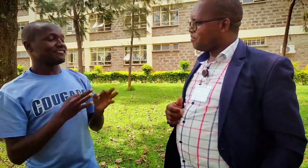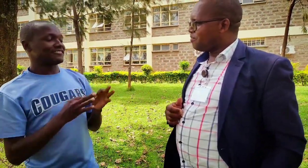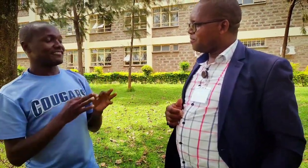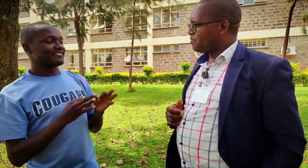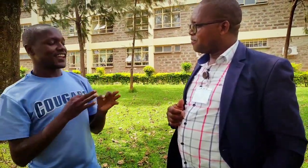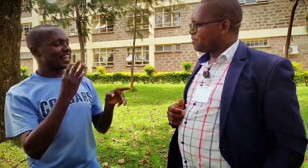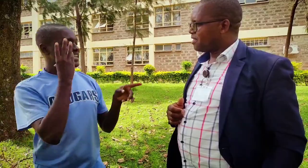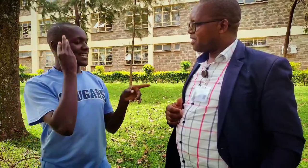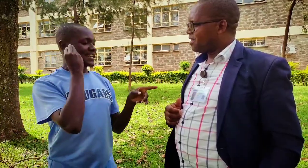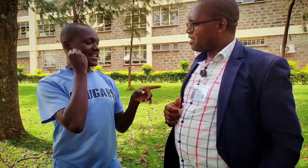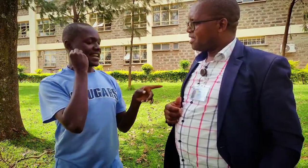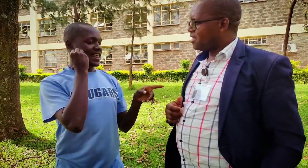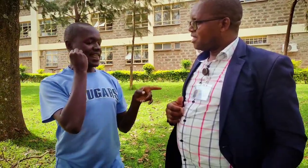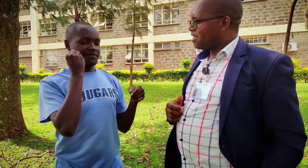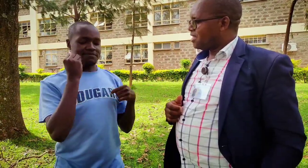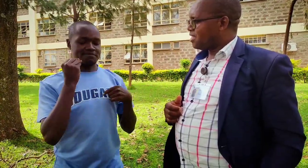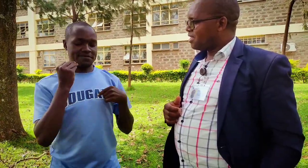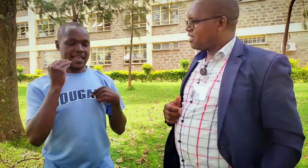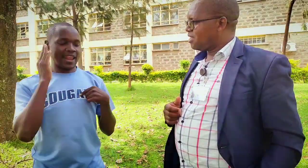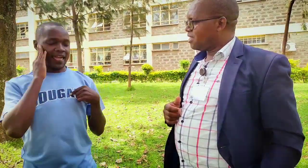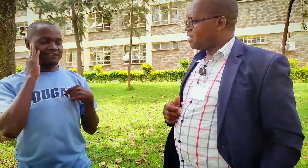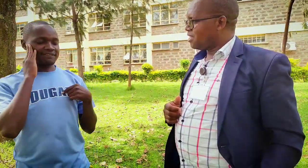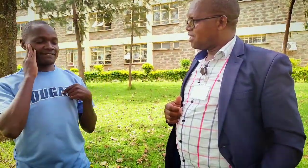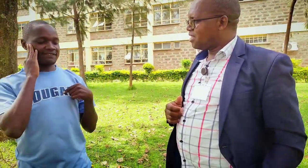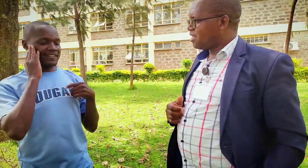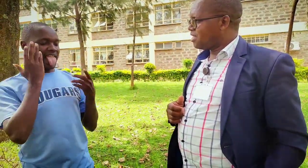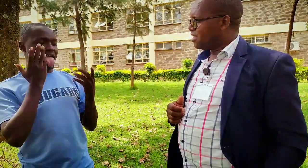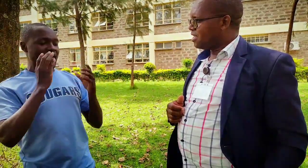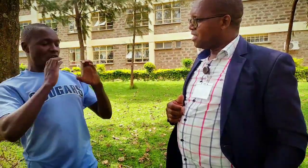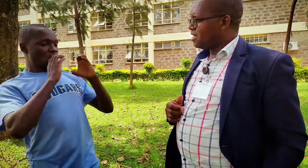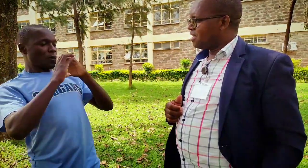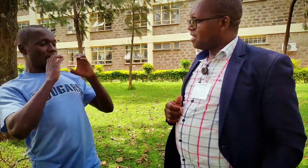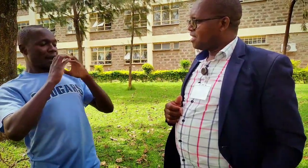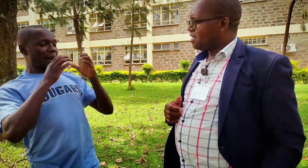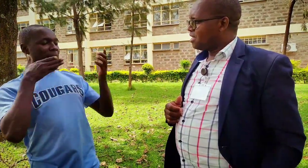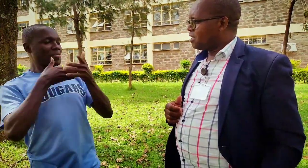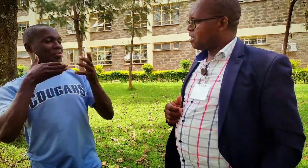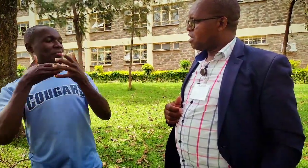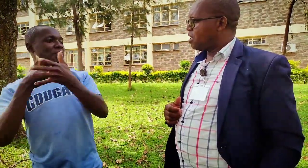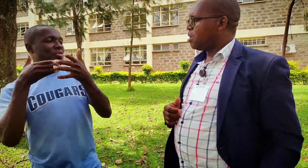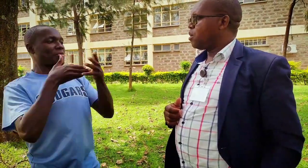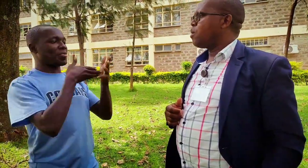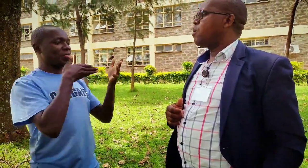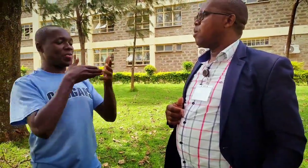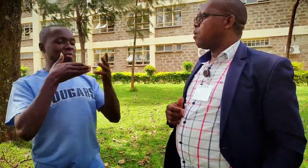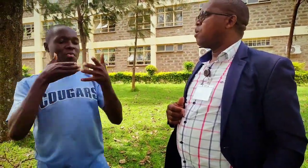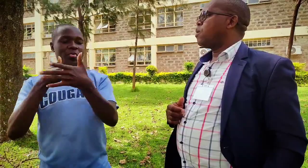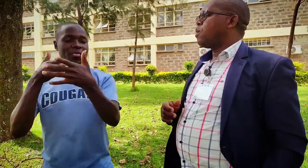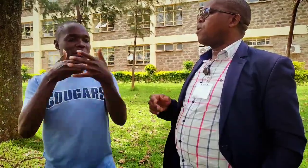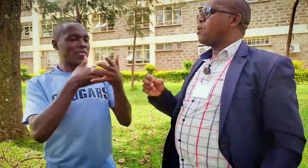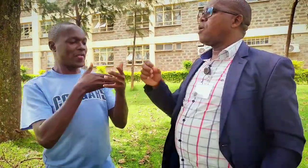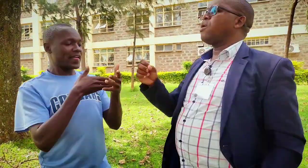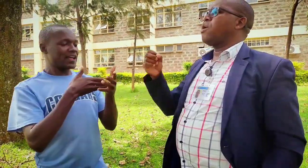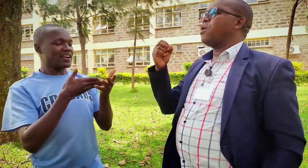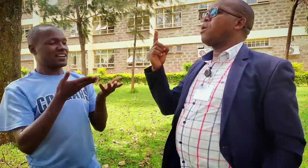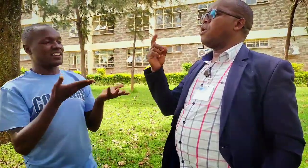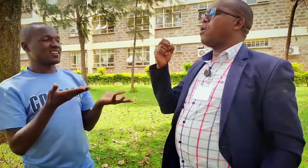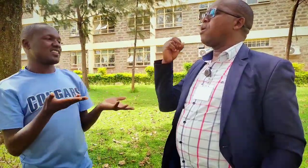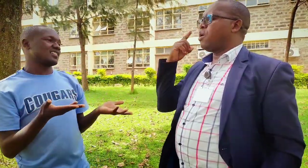will feel comfortable to marry to avoid communication barrier